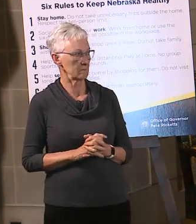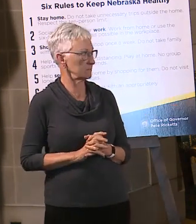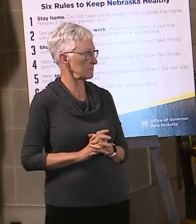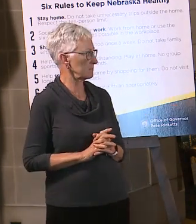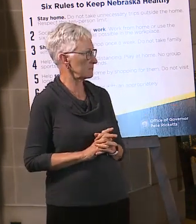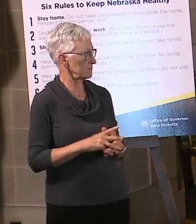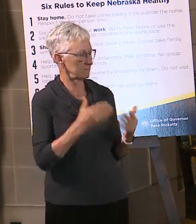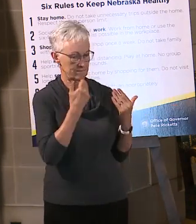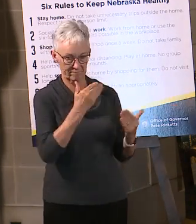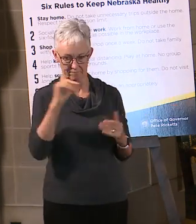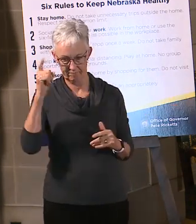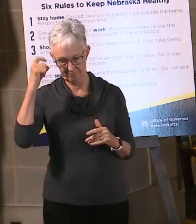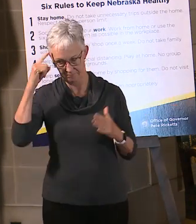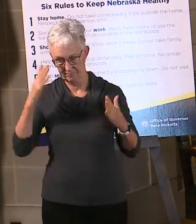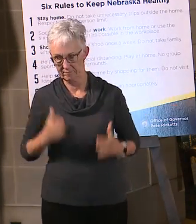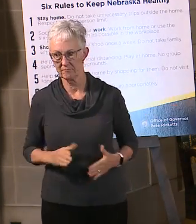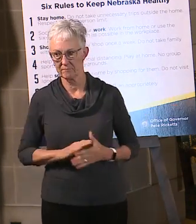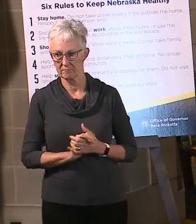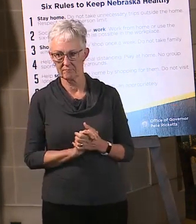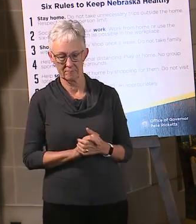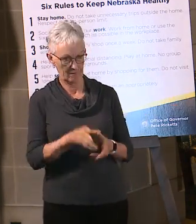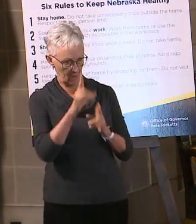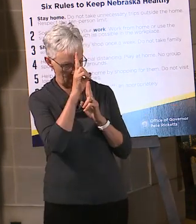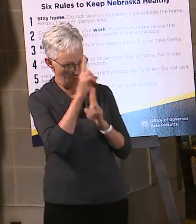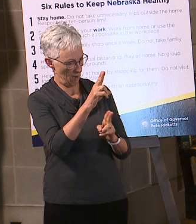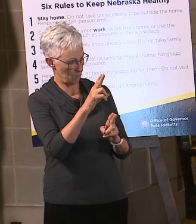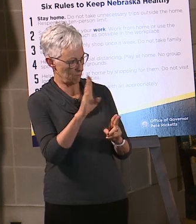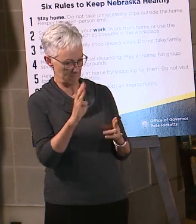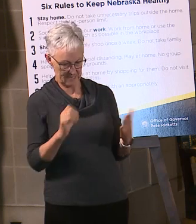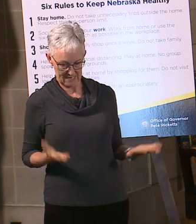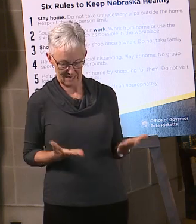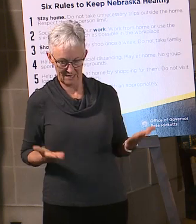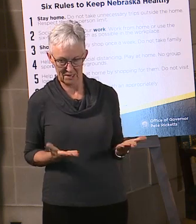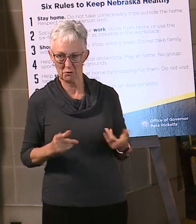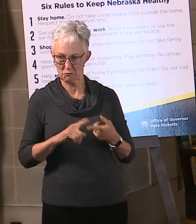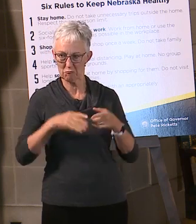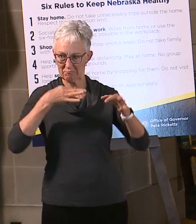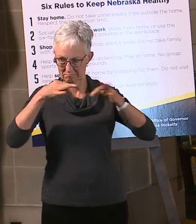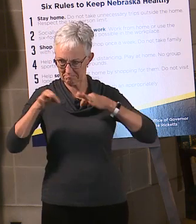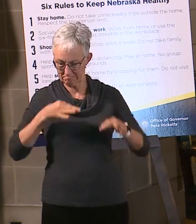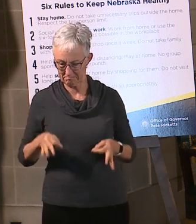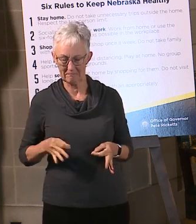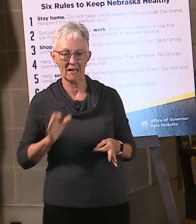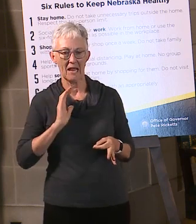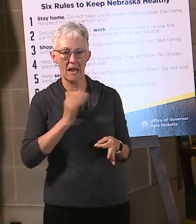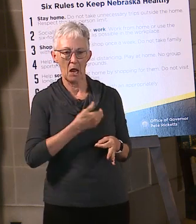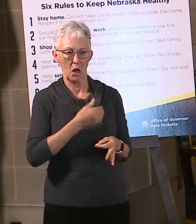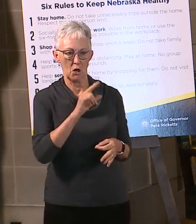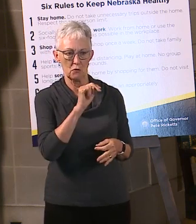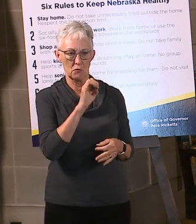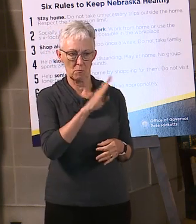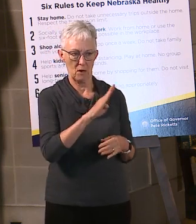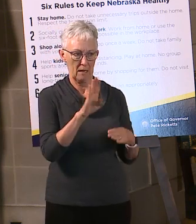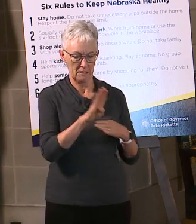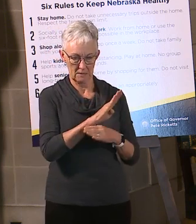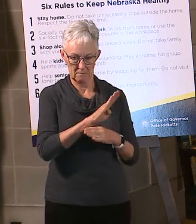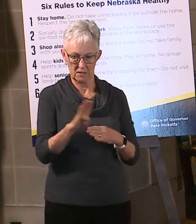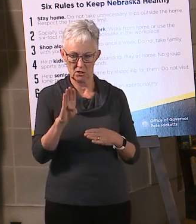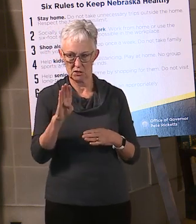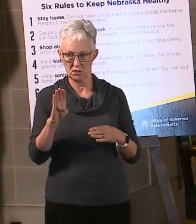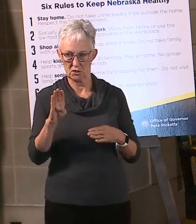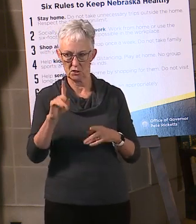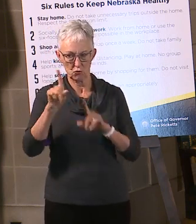Thank you, Governor. It is an honor to be here today to announce the Nebraska Business Response Survey Report.